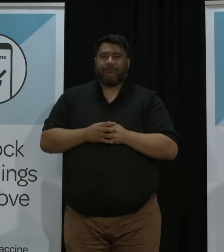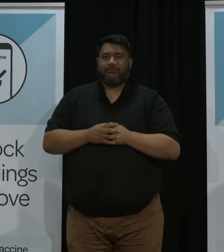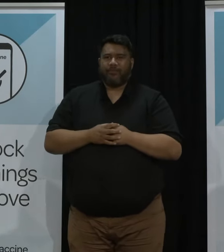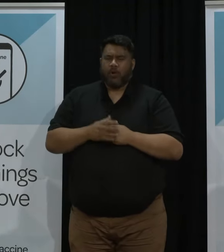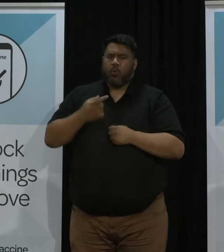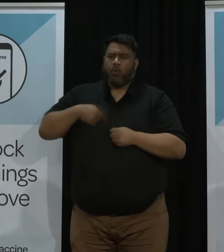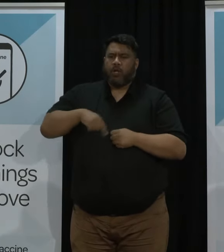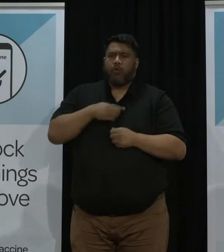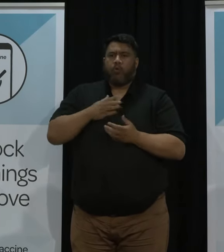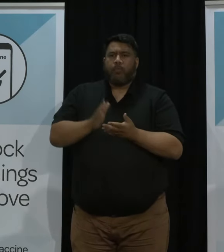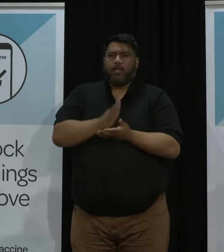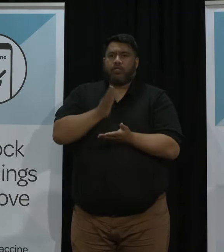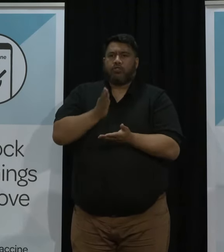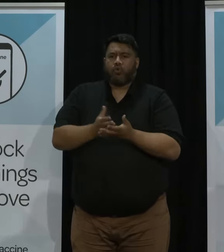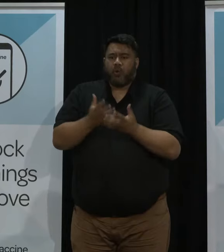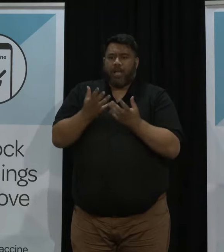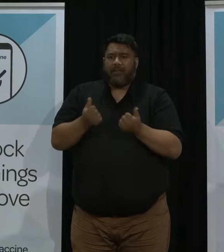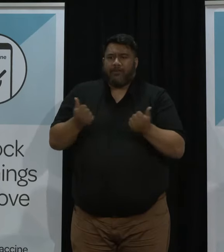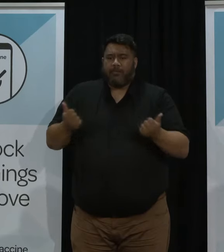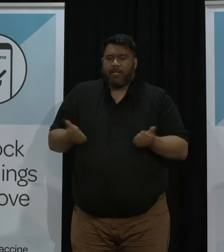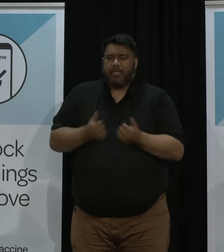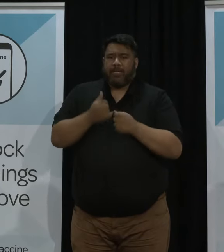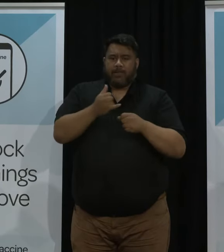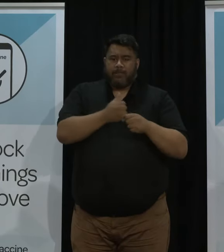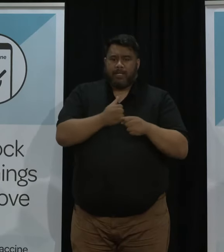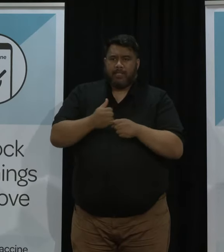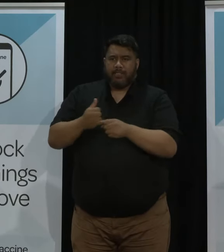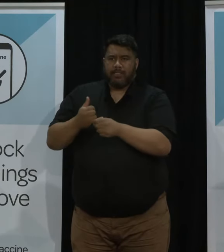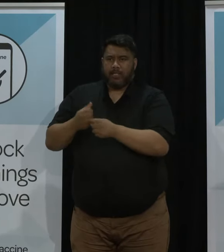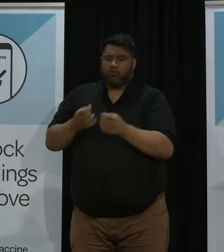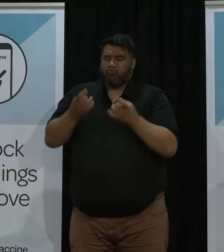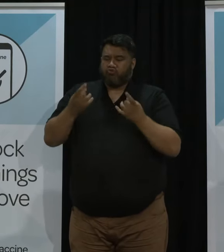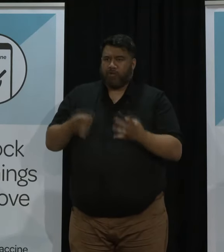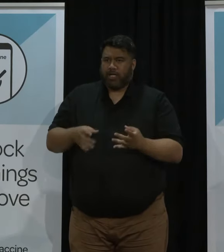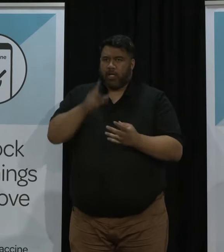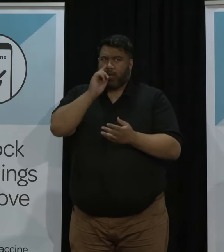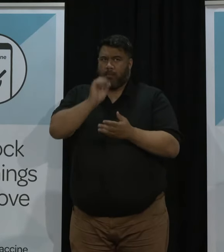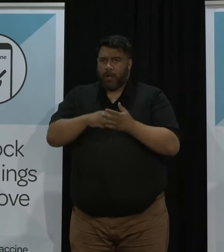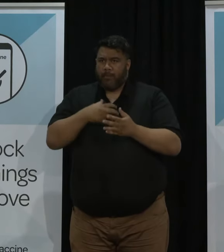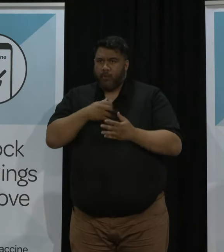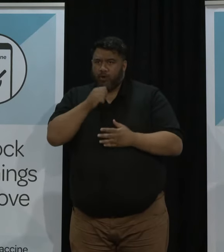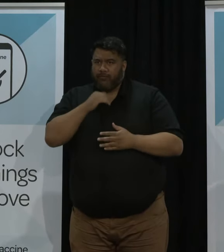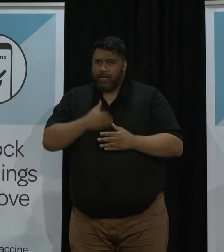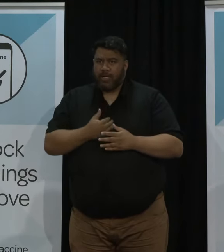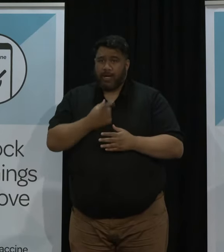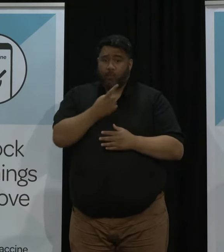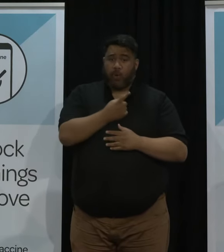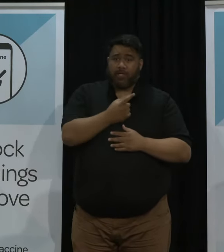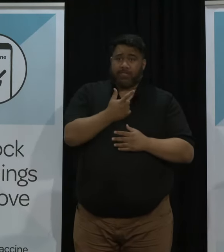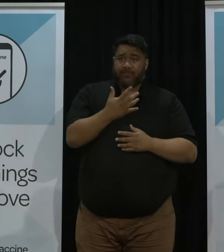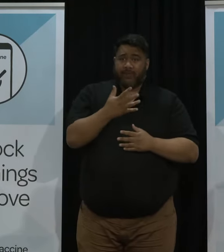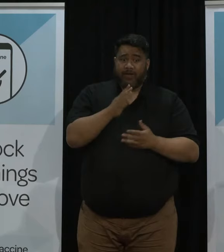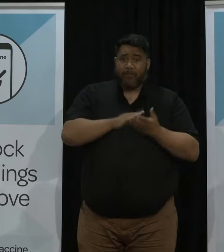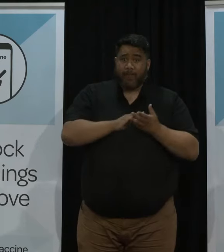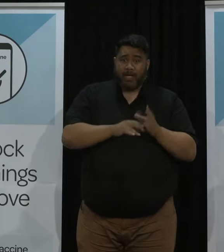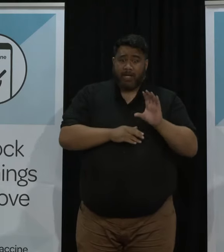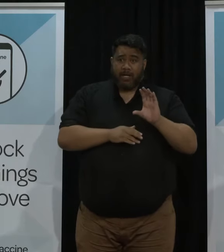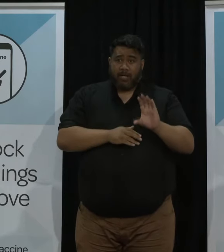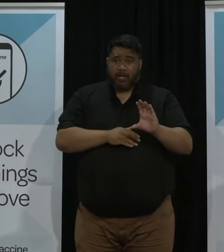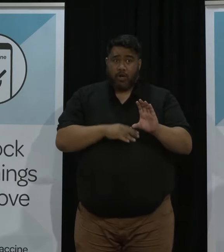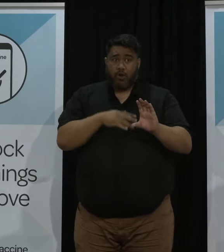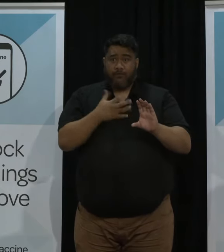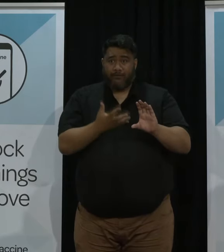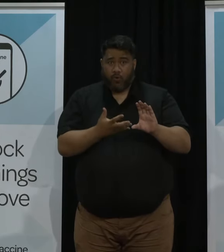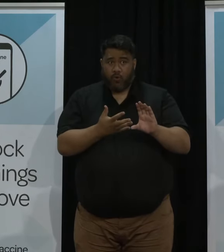as possible with $175 million allocated for medicines and supply chain costs and another $300 million available for purchasing